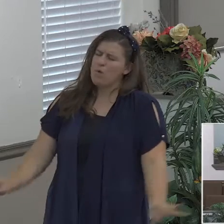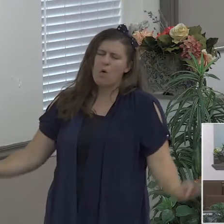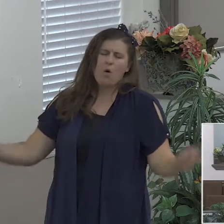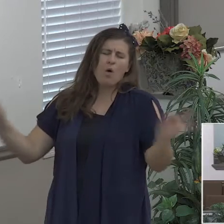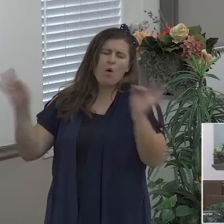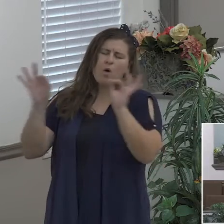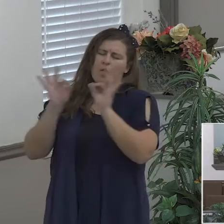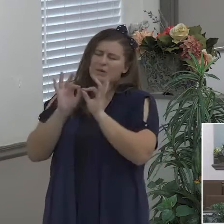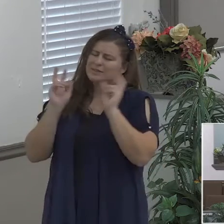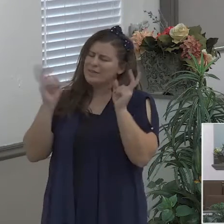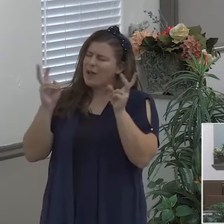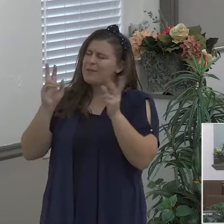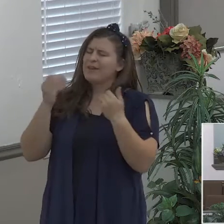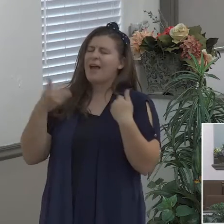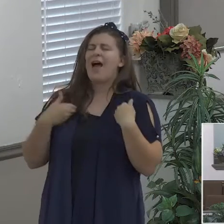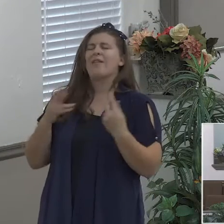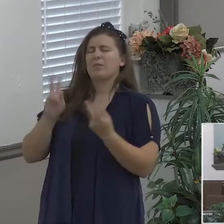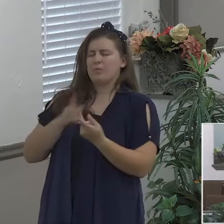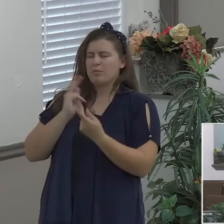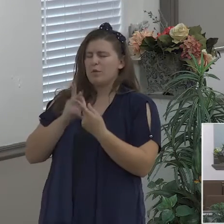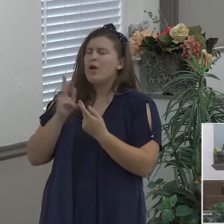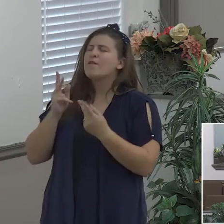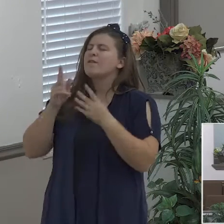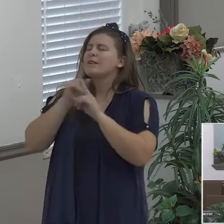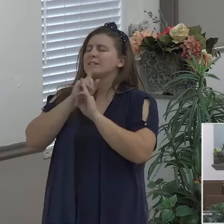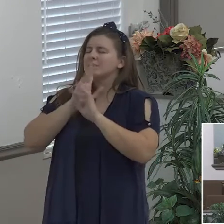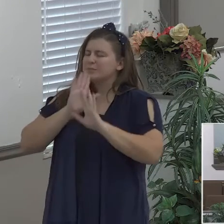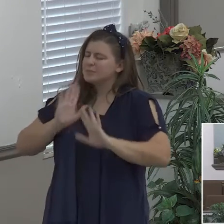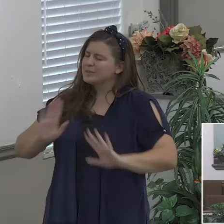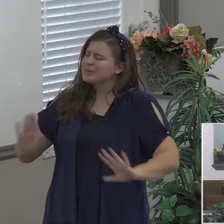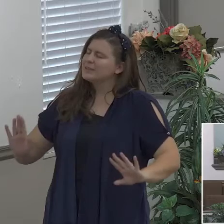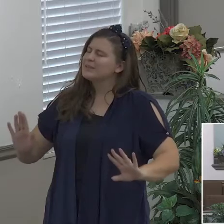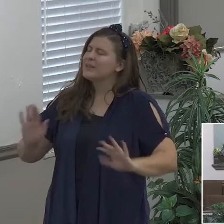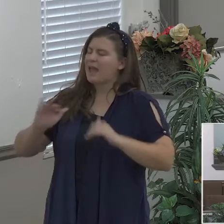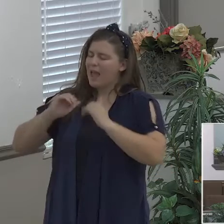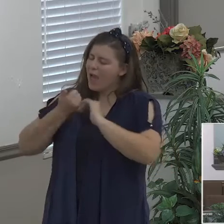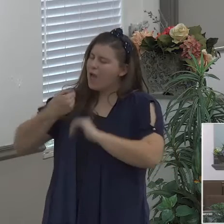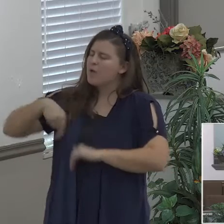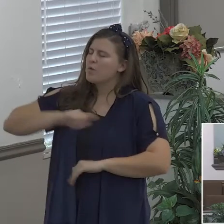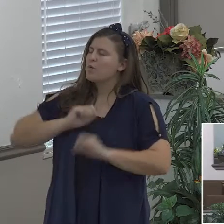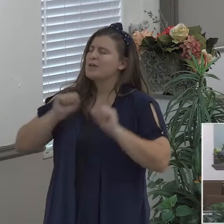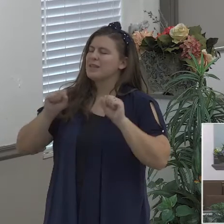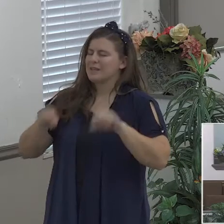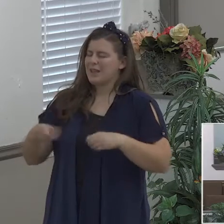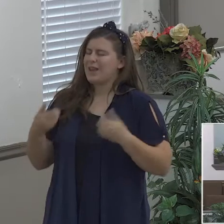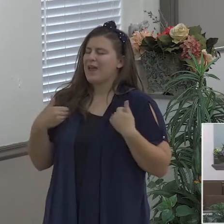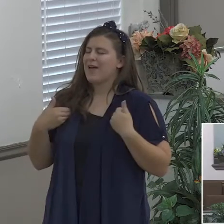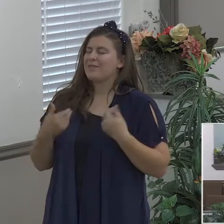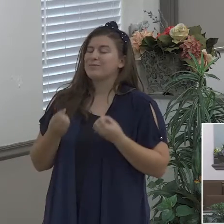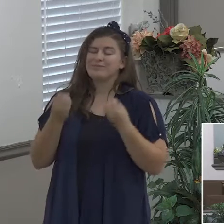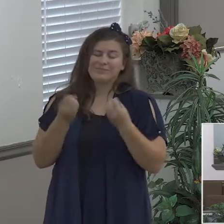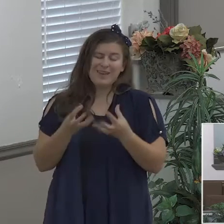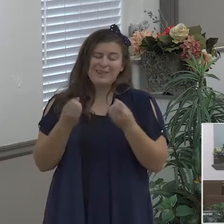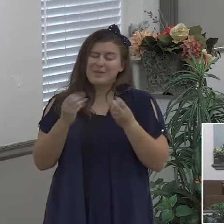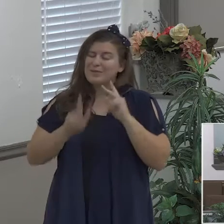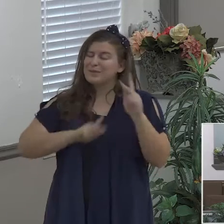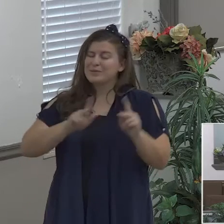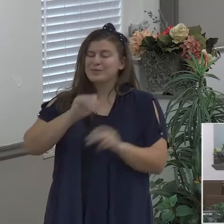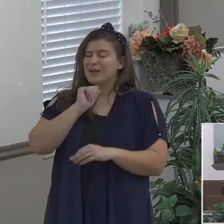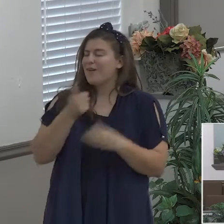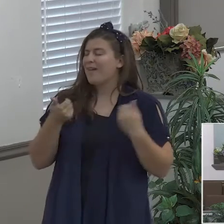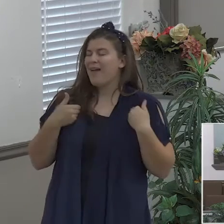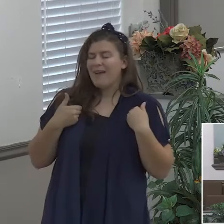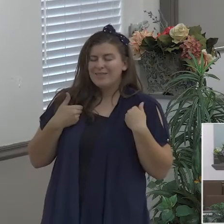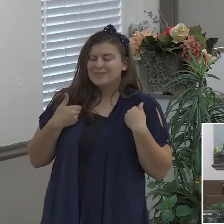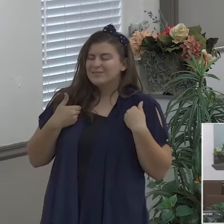that we can have it there's a lot of Christians that don't have perfect peace because they've allowed they've allowed other things to